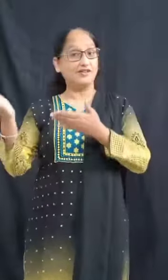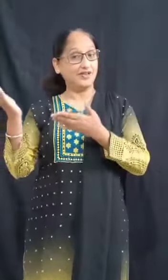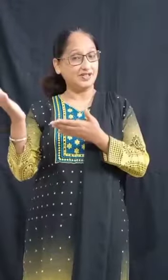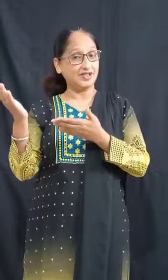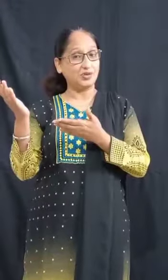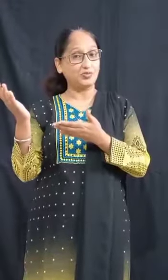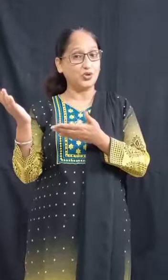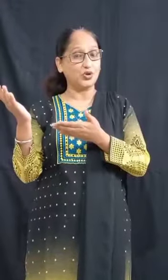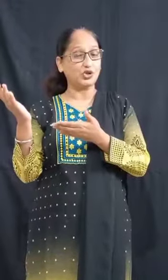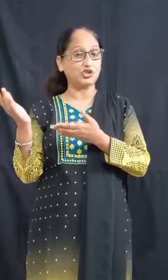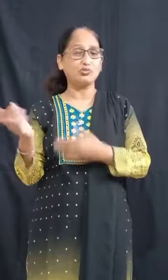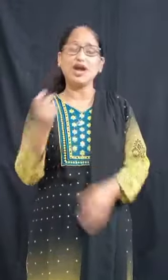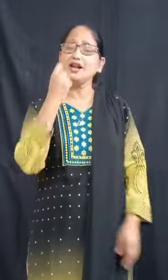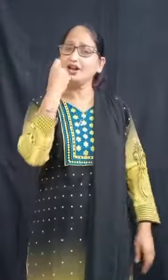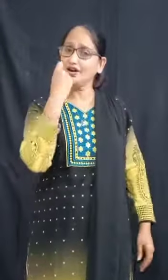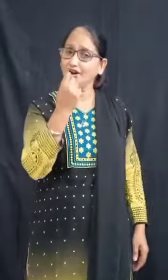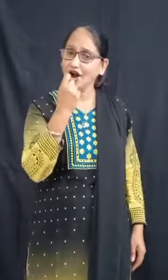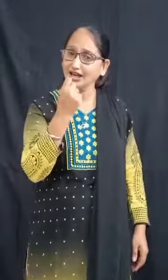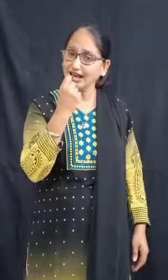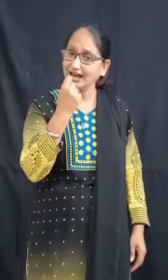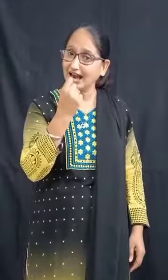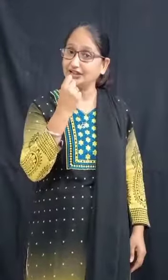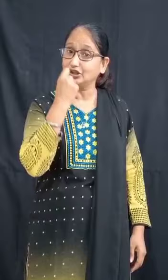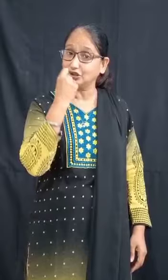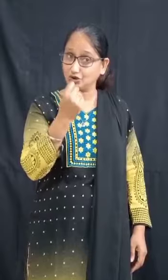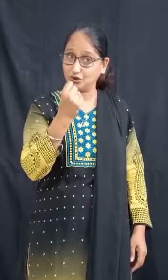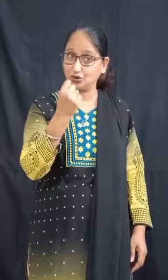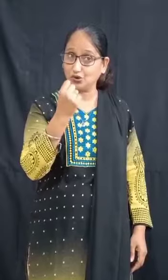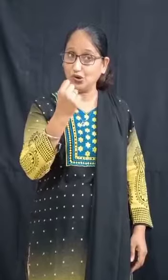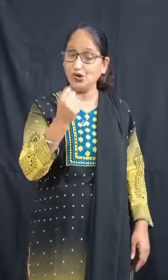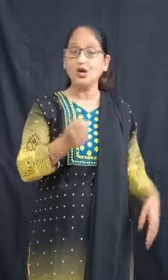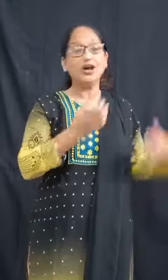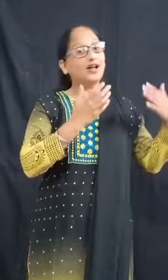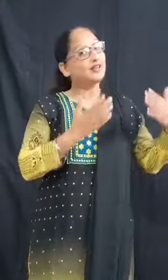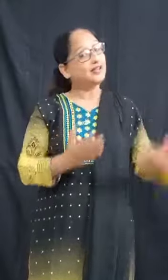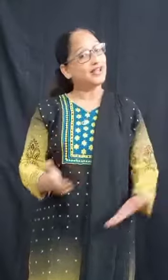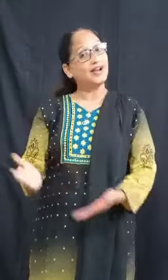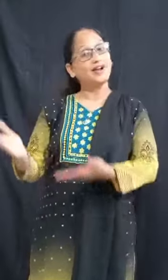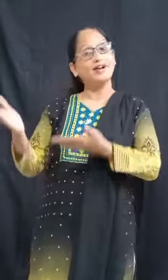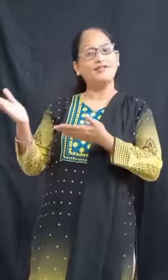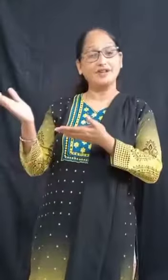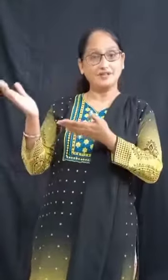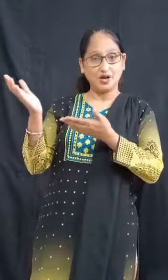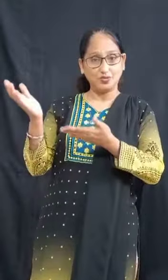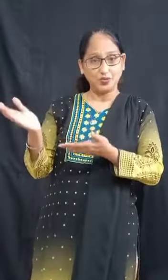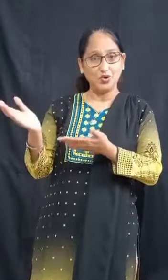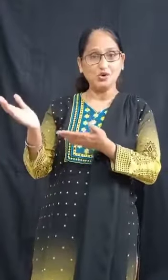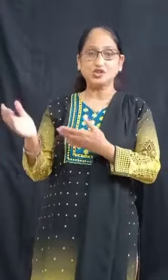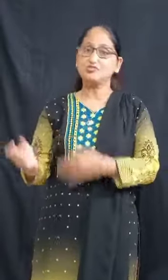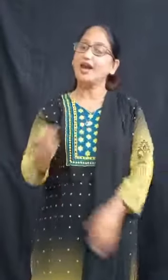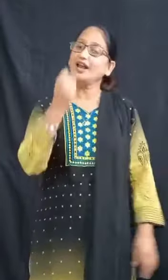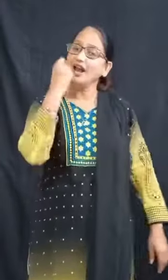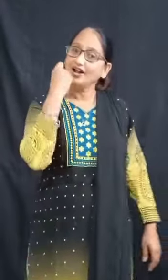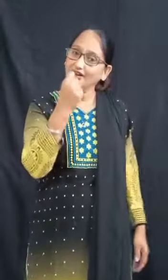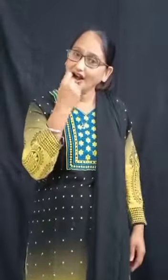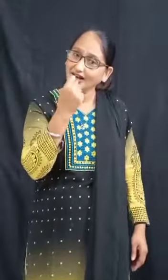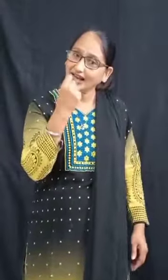is the postman knocking at the door. Here is the postman knocking